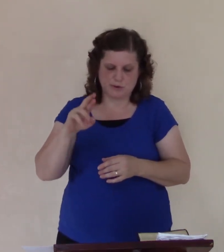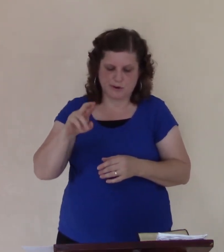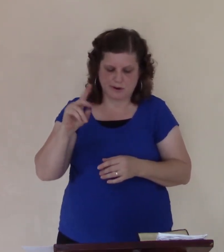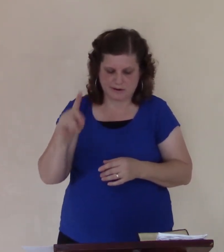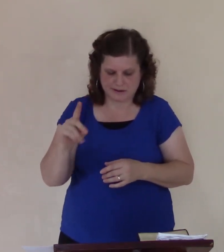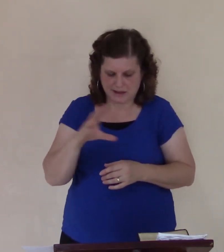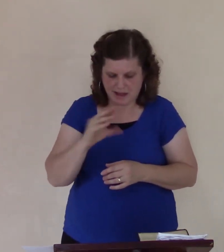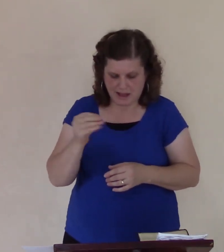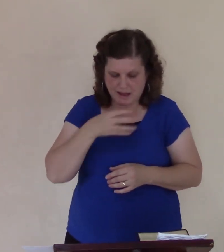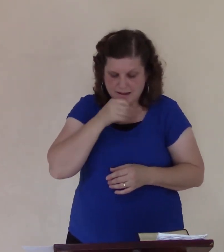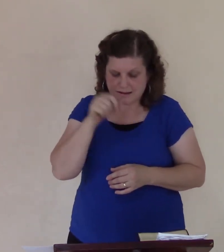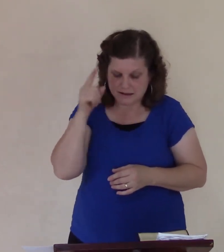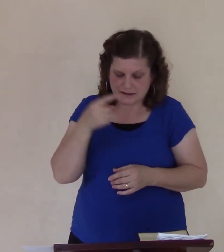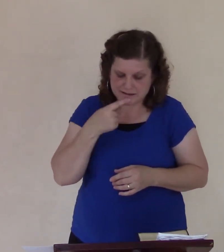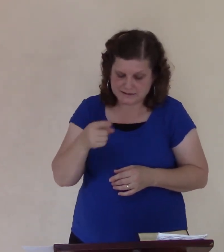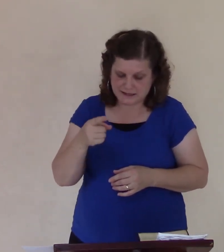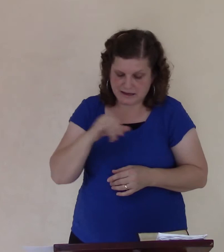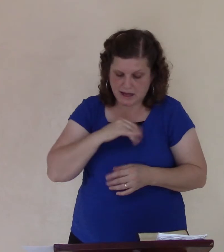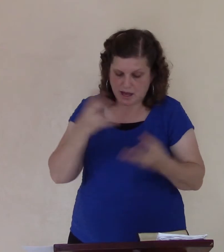not Isaiah and Nineveh, that great city?